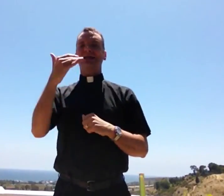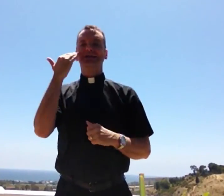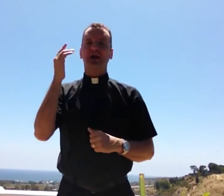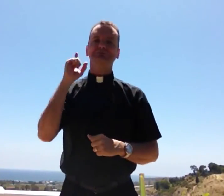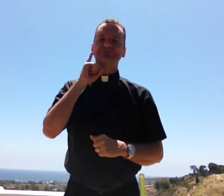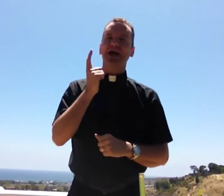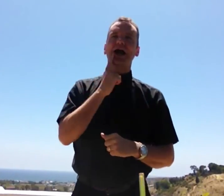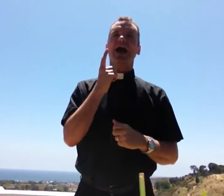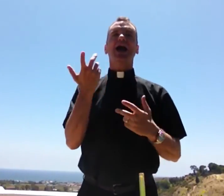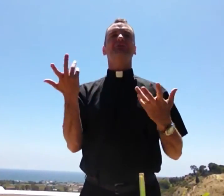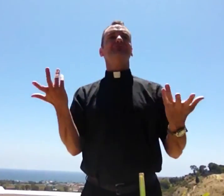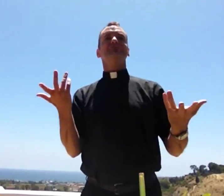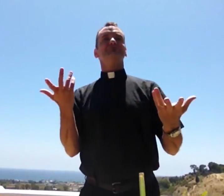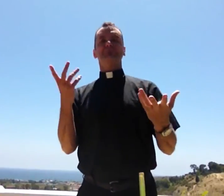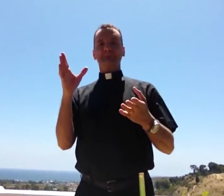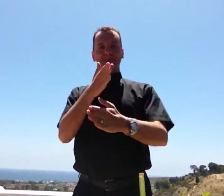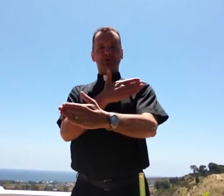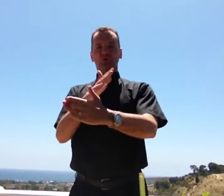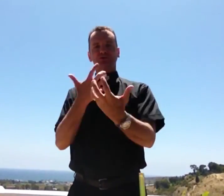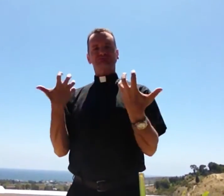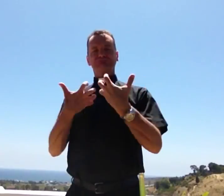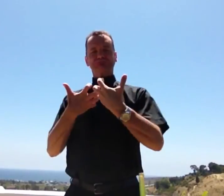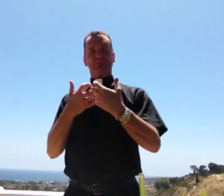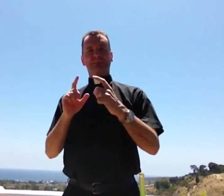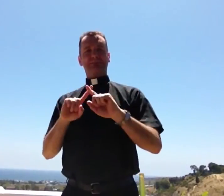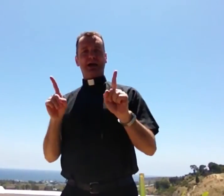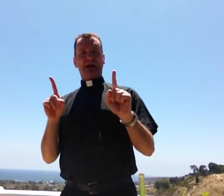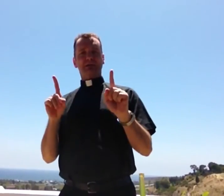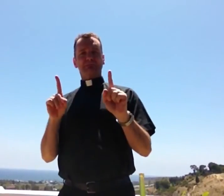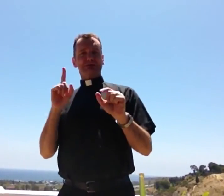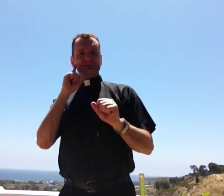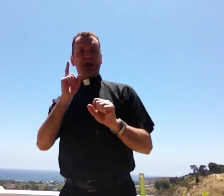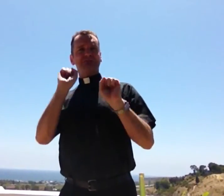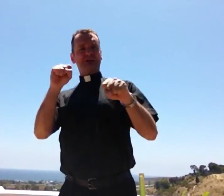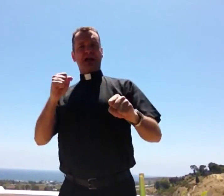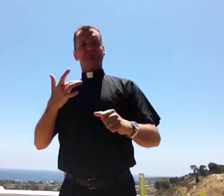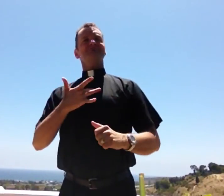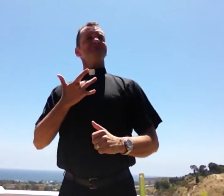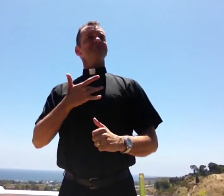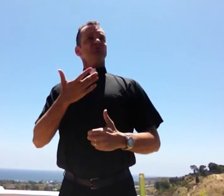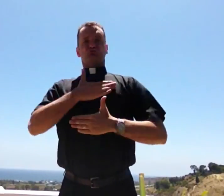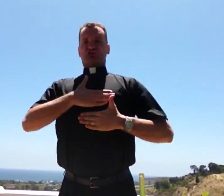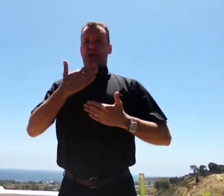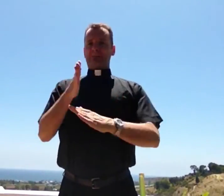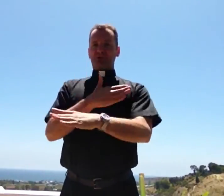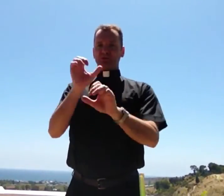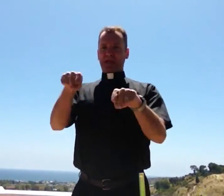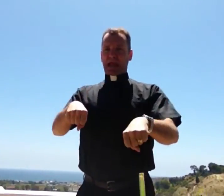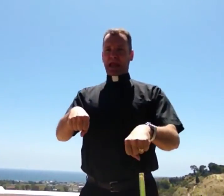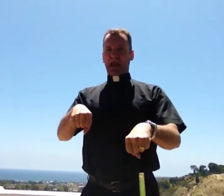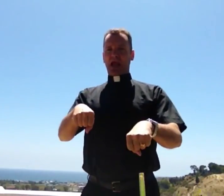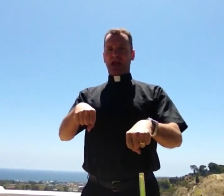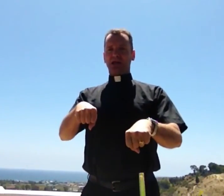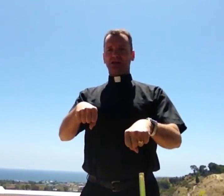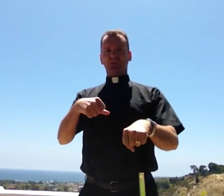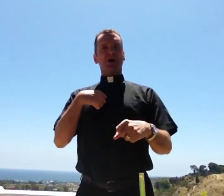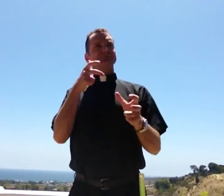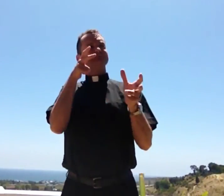Watching it, and I know, being deaf, music isn't always applicable, but deaf people can feel and